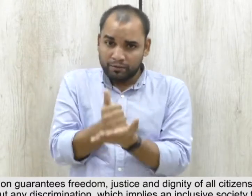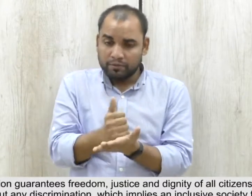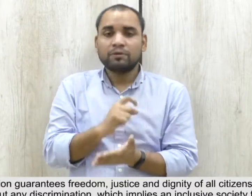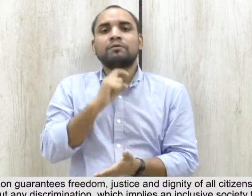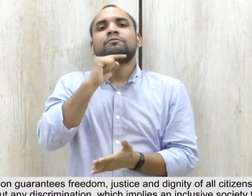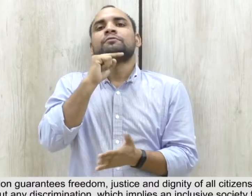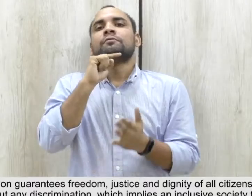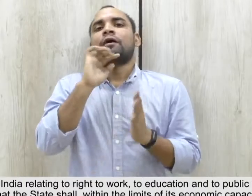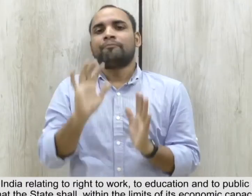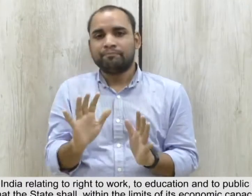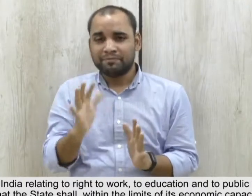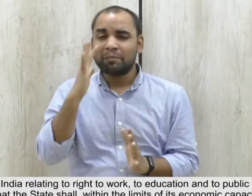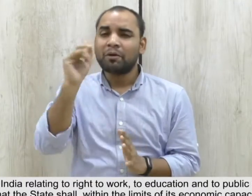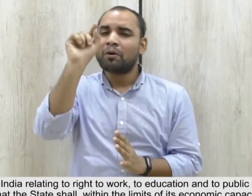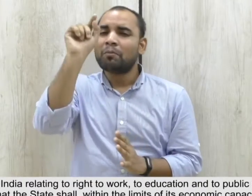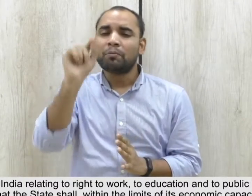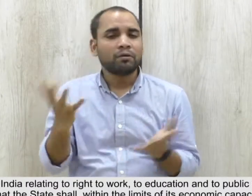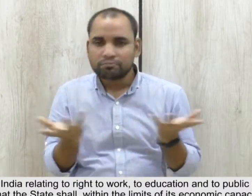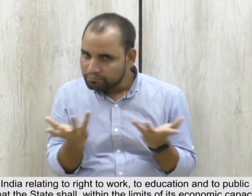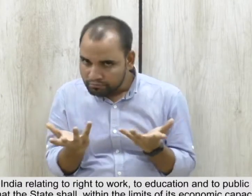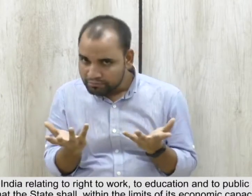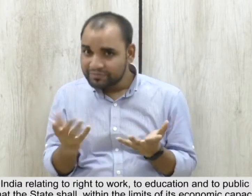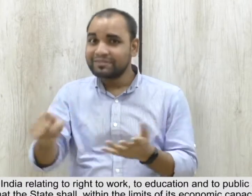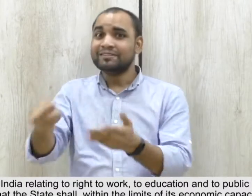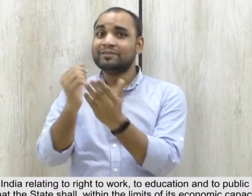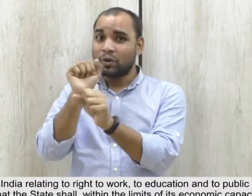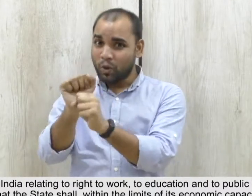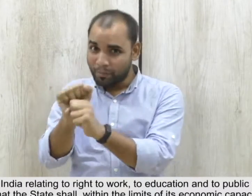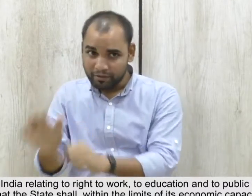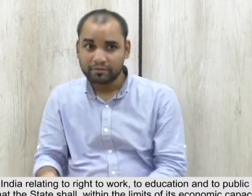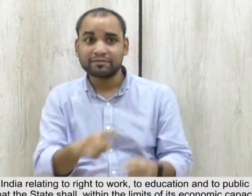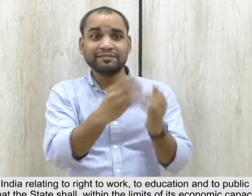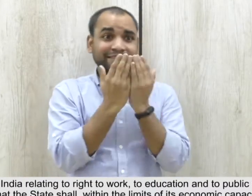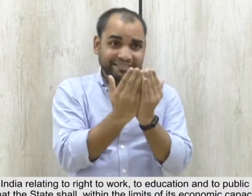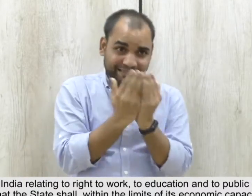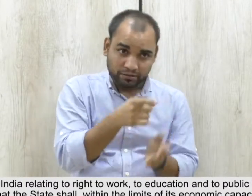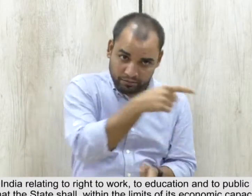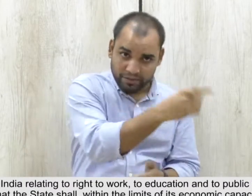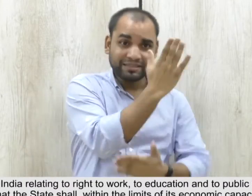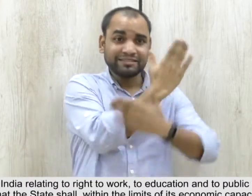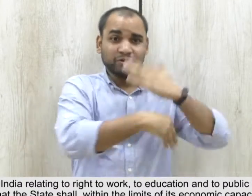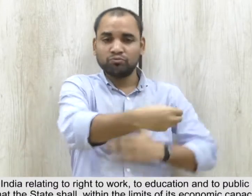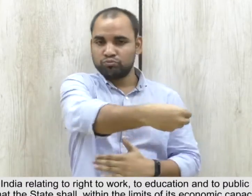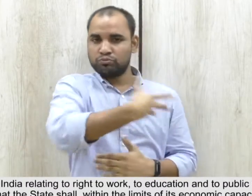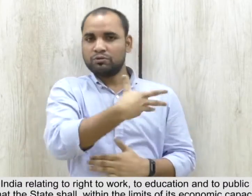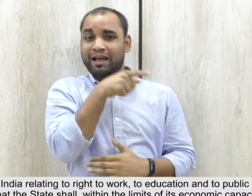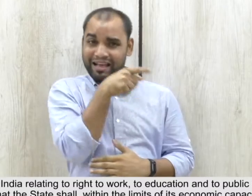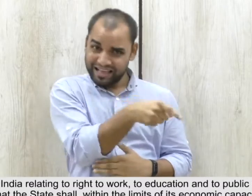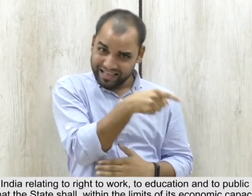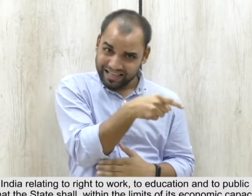41 of the Constitution of India, relating to right to work, to education and to public